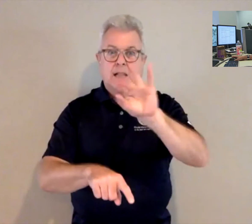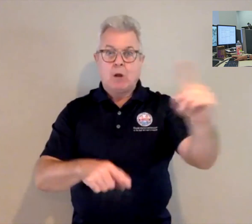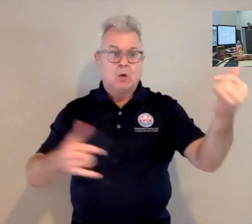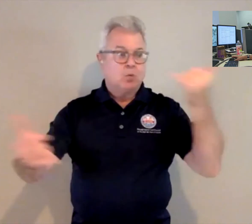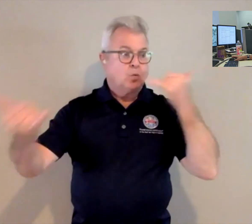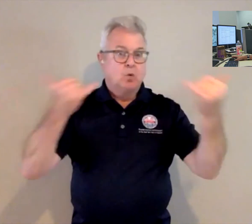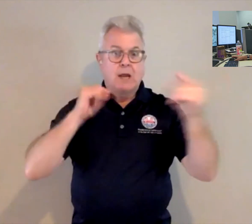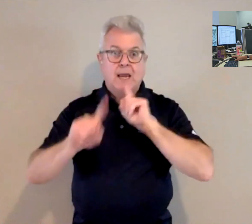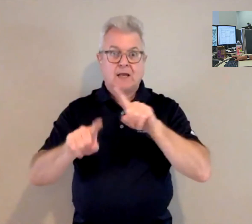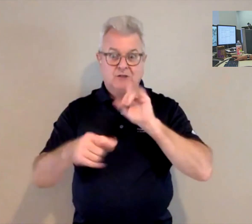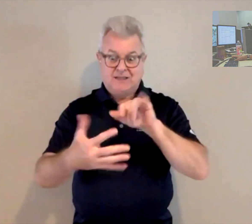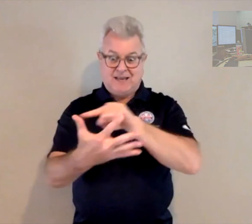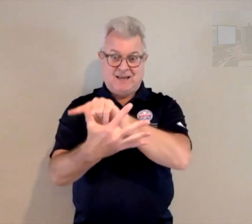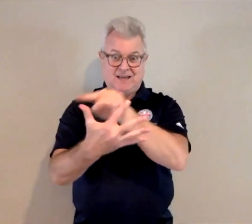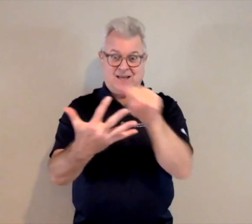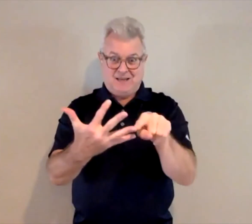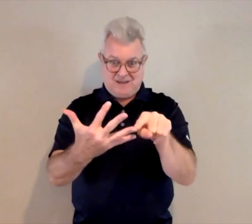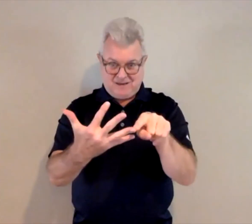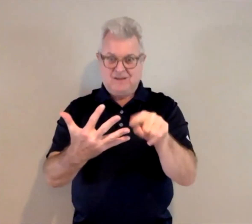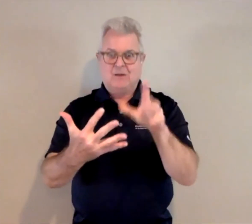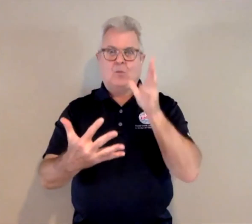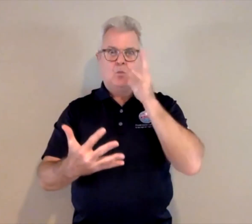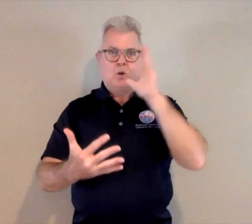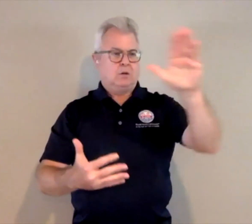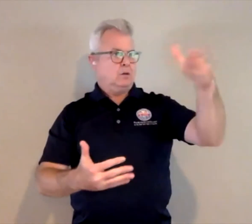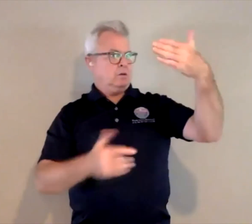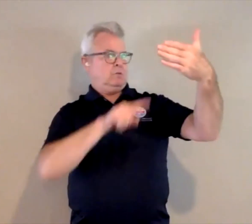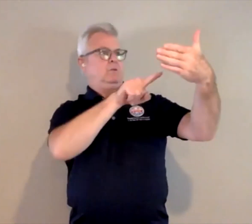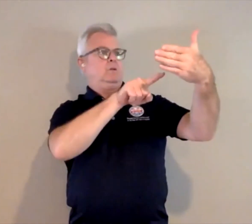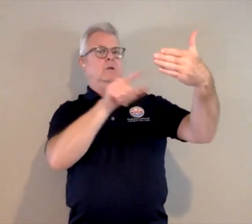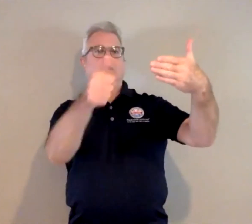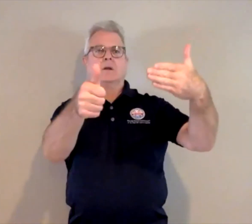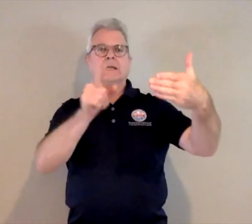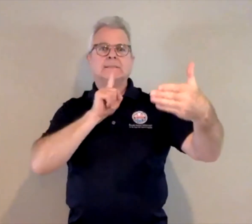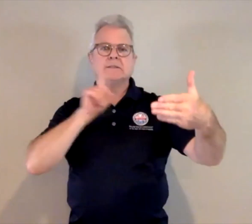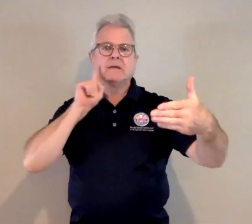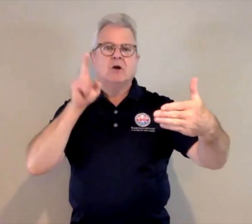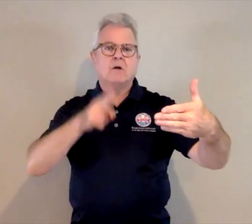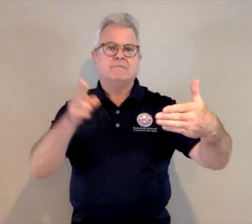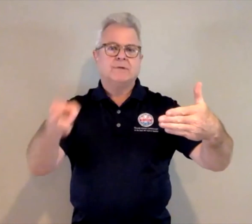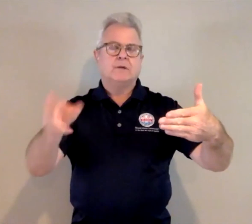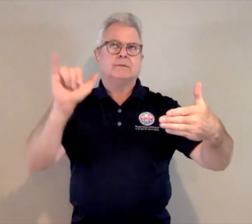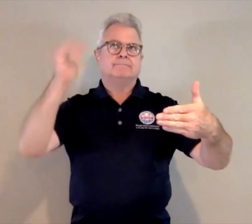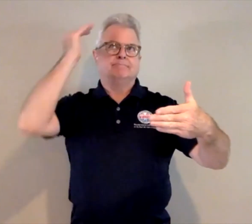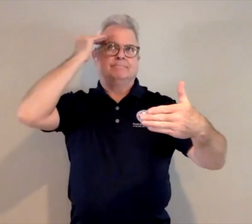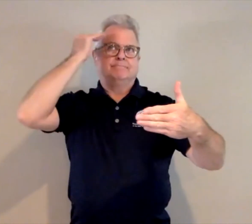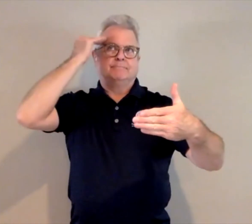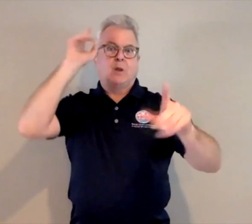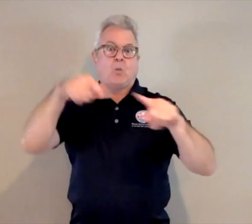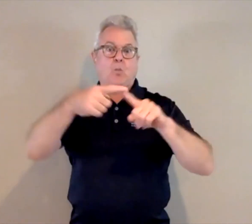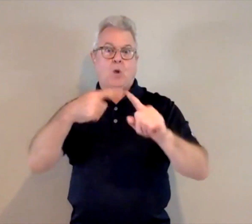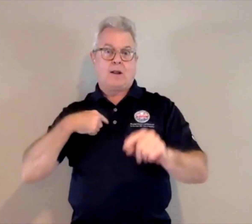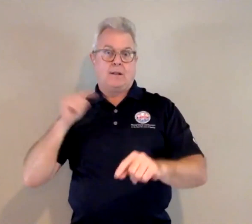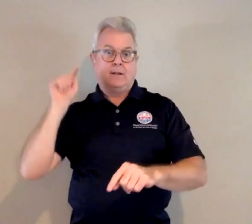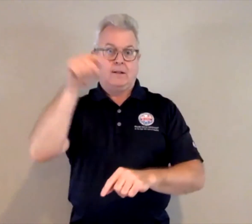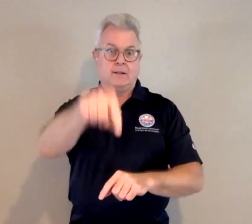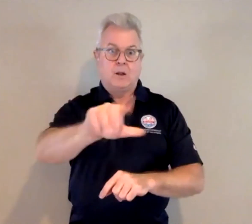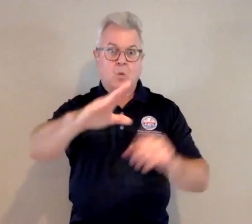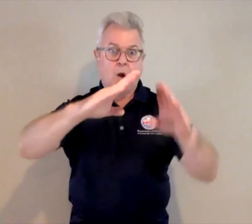the and also the 911 operators would have it. When you call, it would